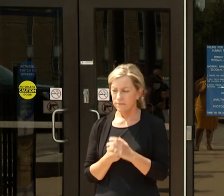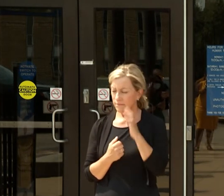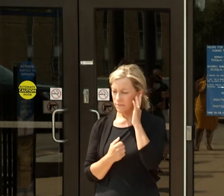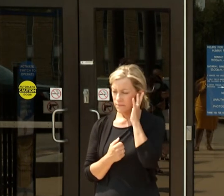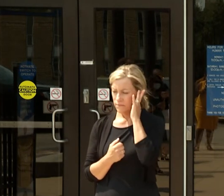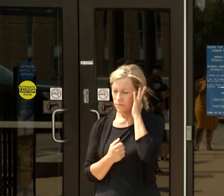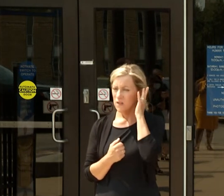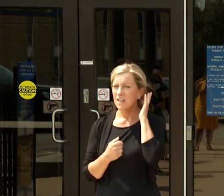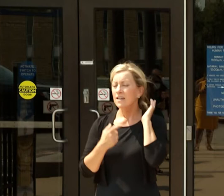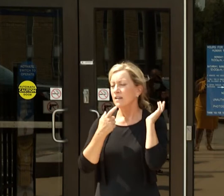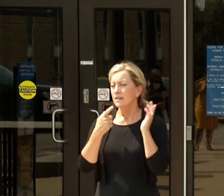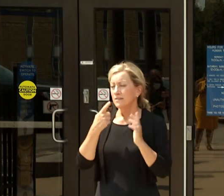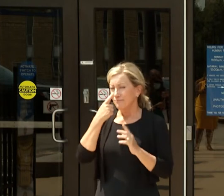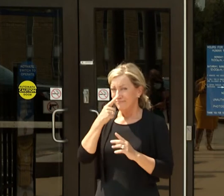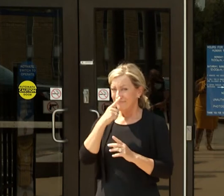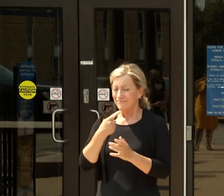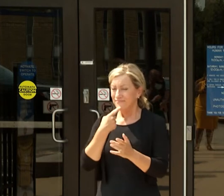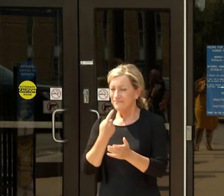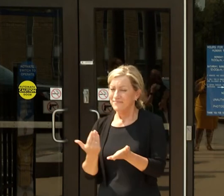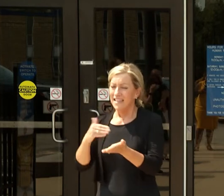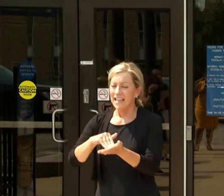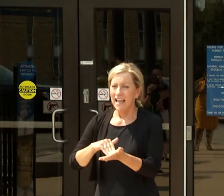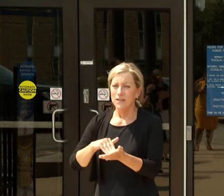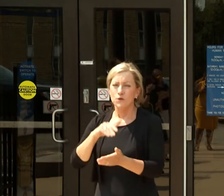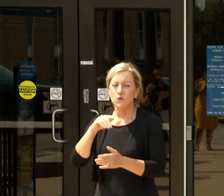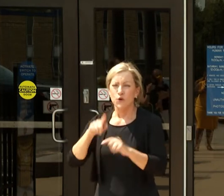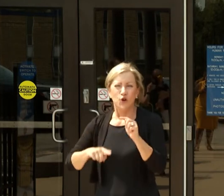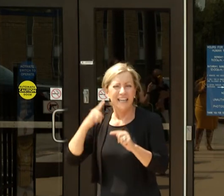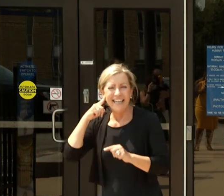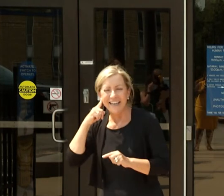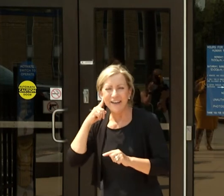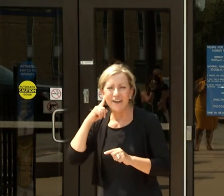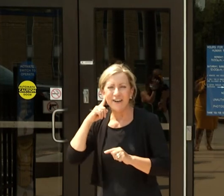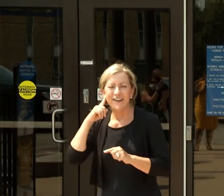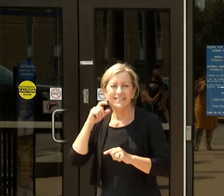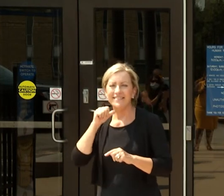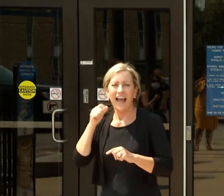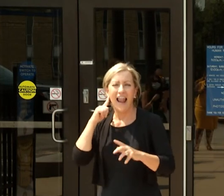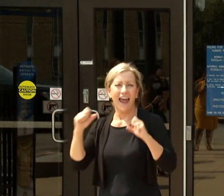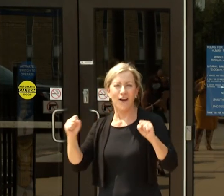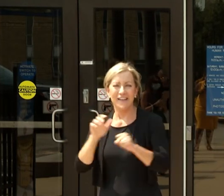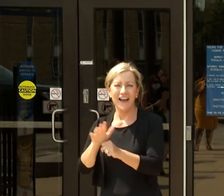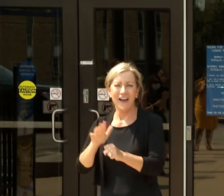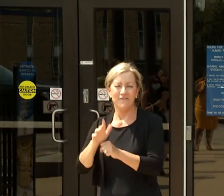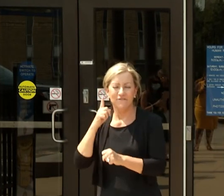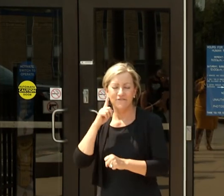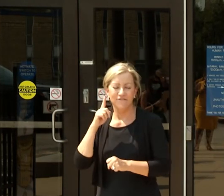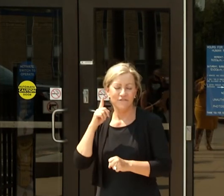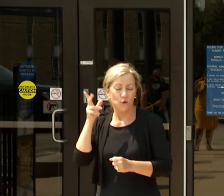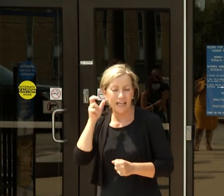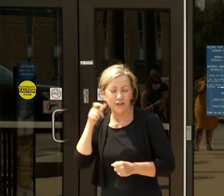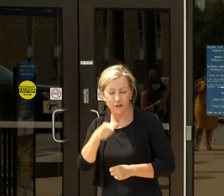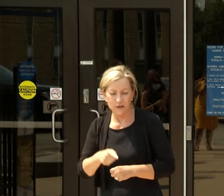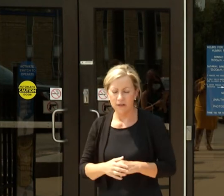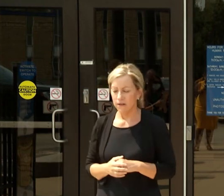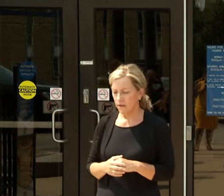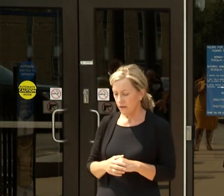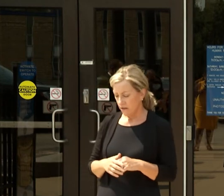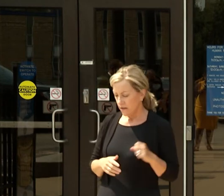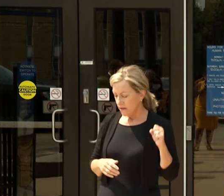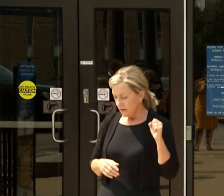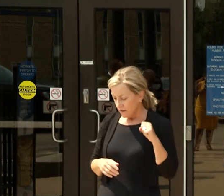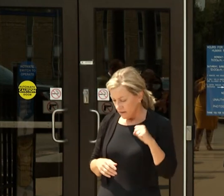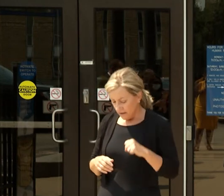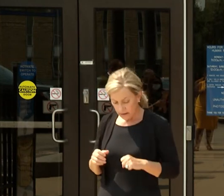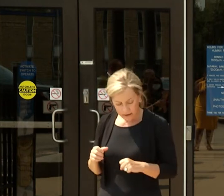All right, Greg, could you start at the beginning again because we didn't have the volume on the phone high enough to hear you? Yeah, sorry, can you just compare,